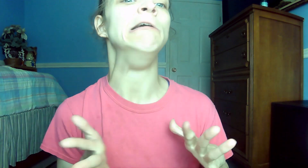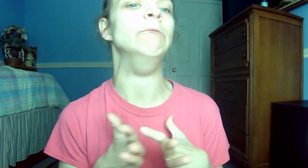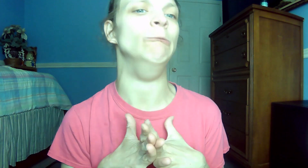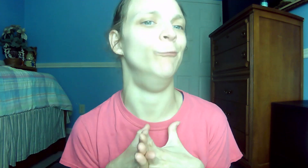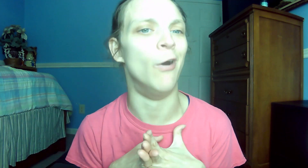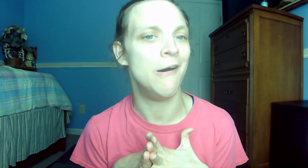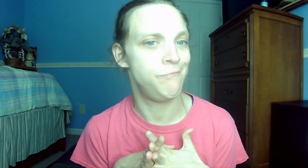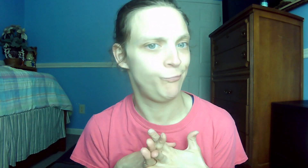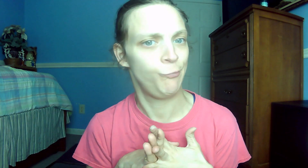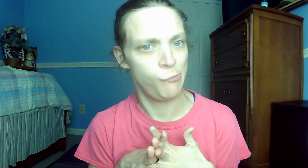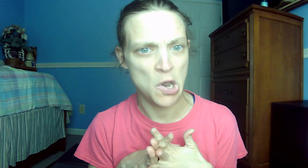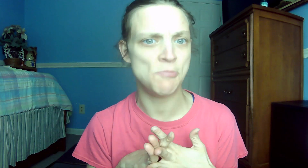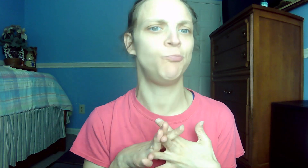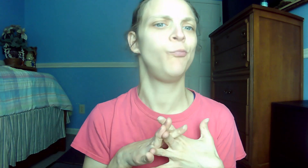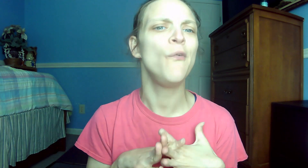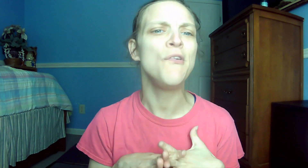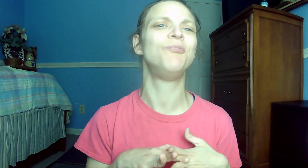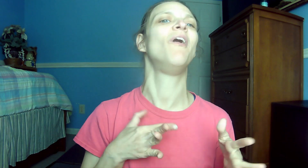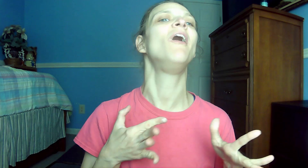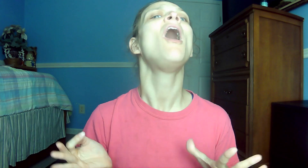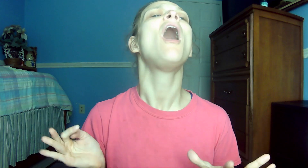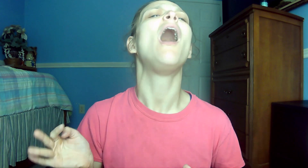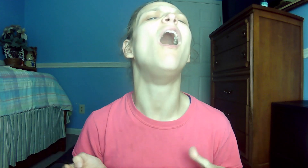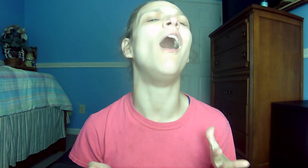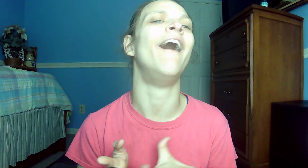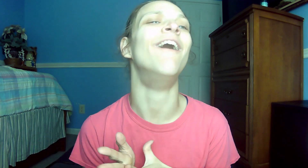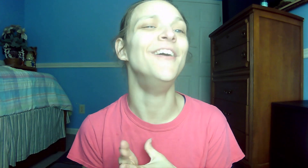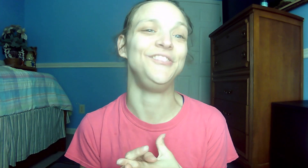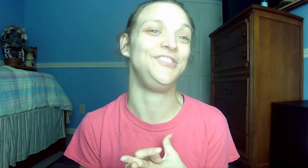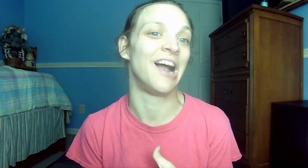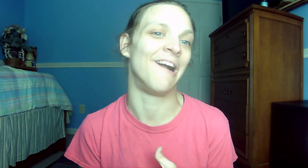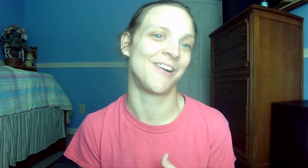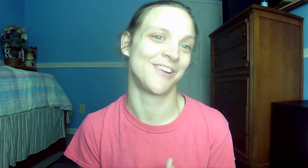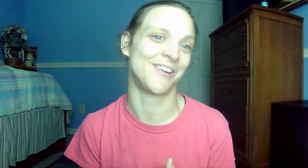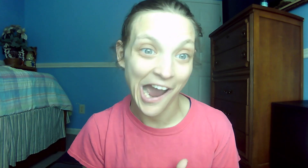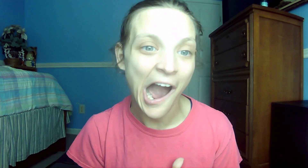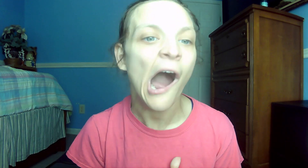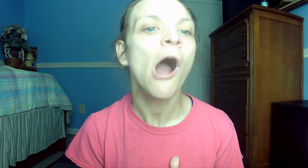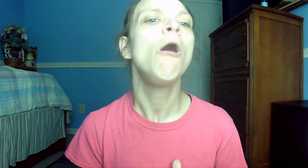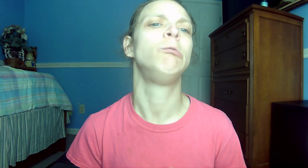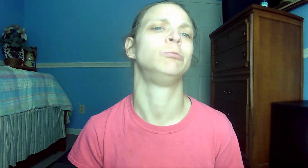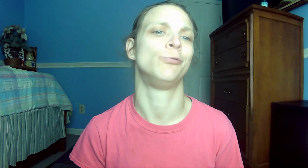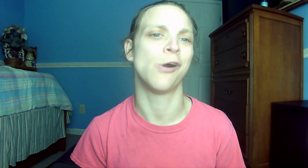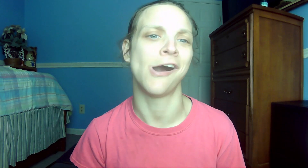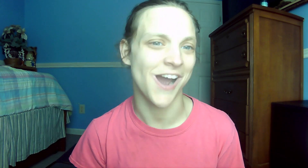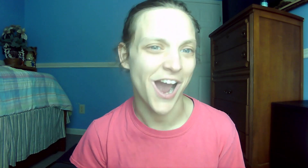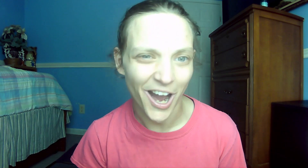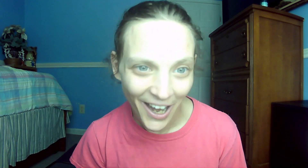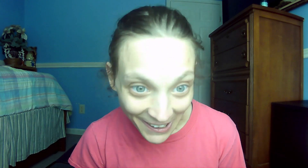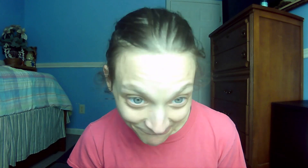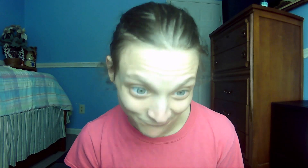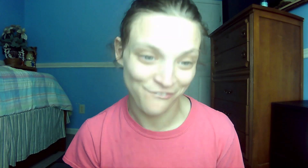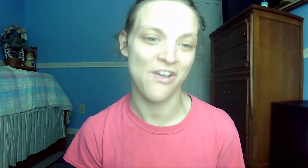Romans 5.31 Please the bell to post